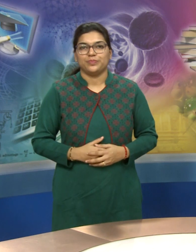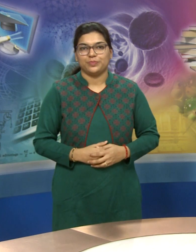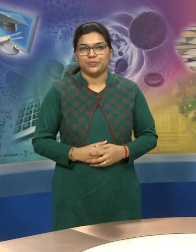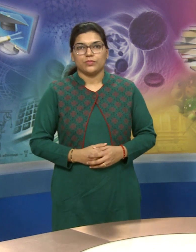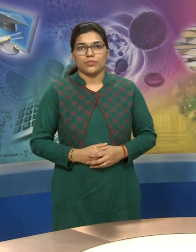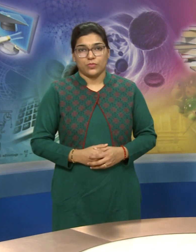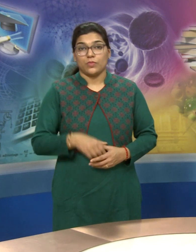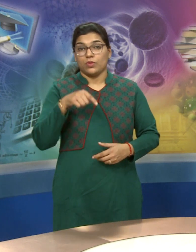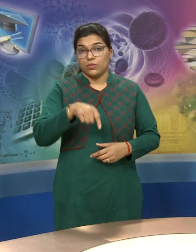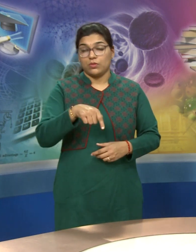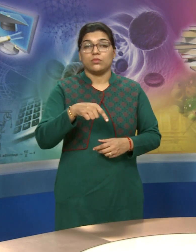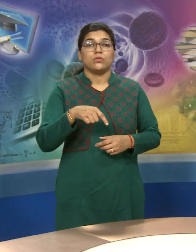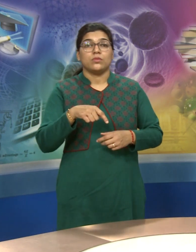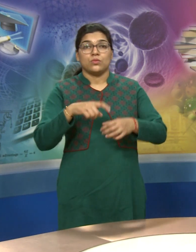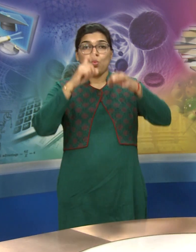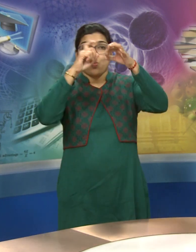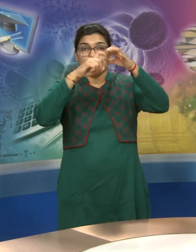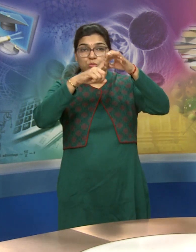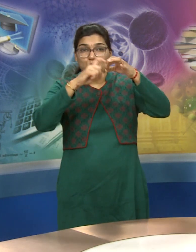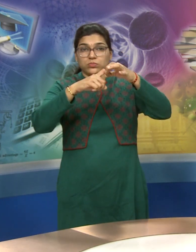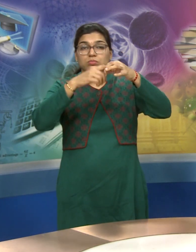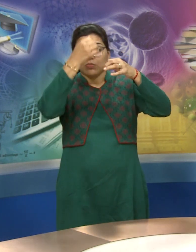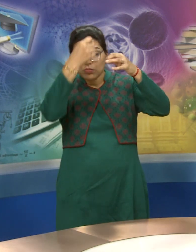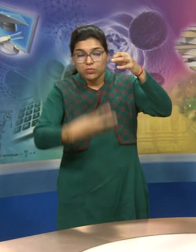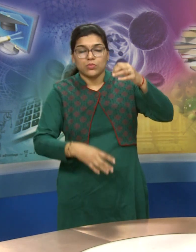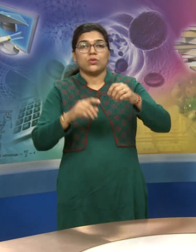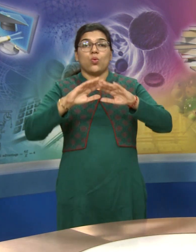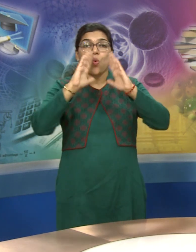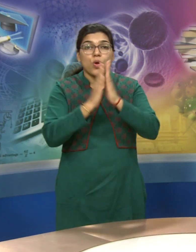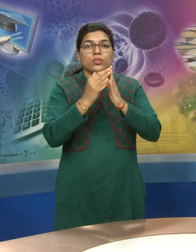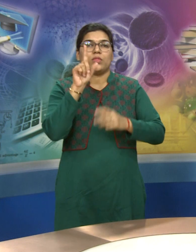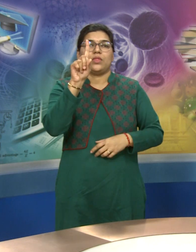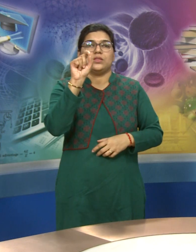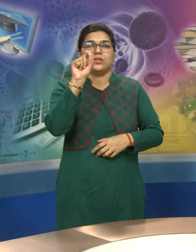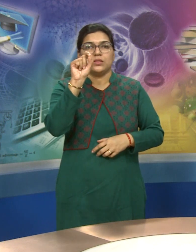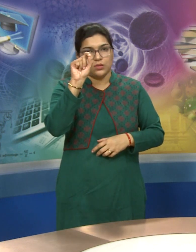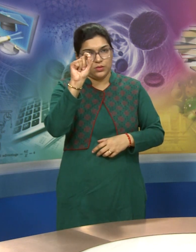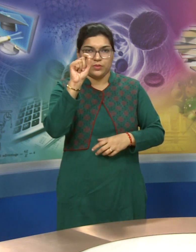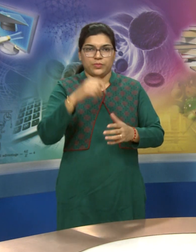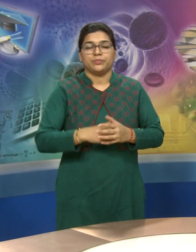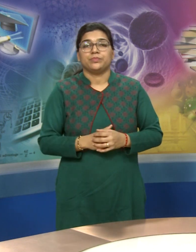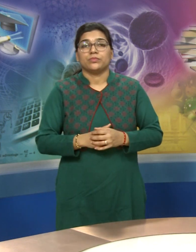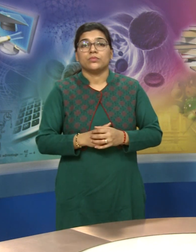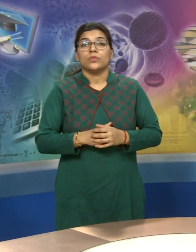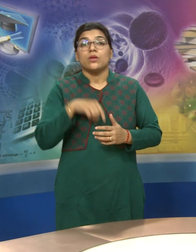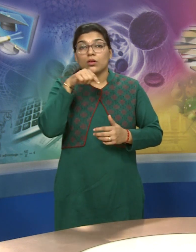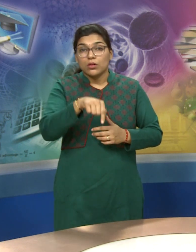total ten questions having six